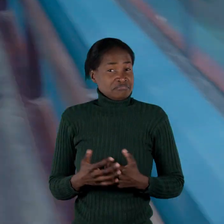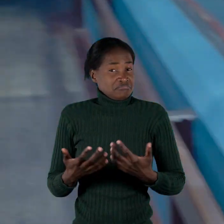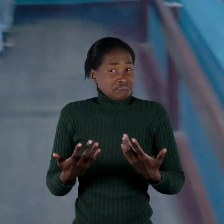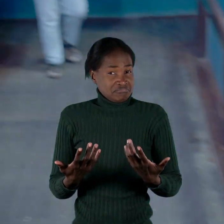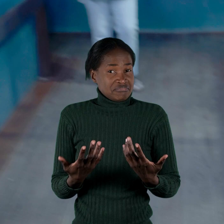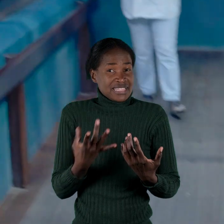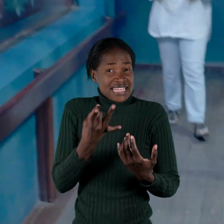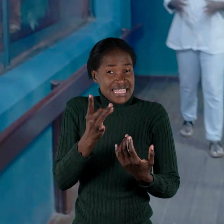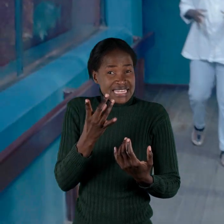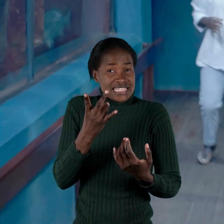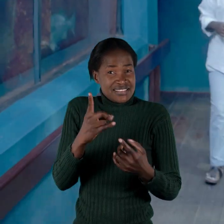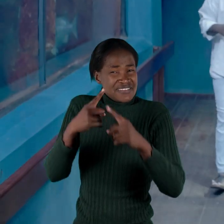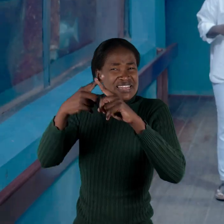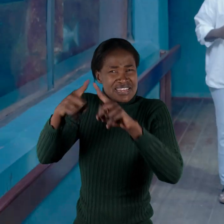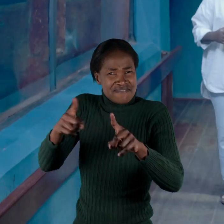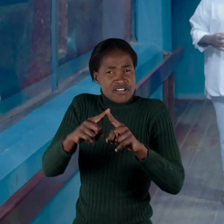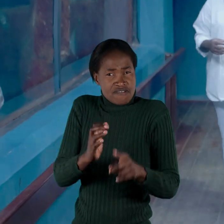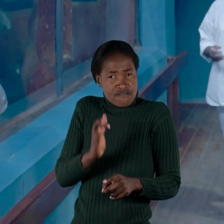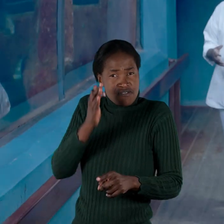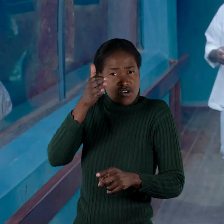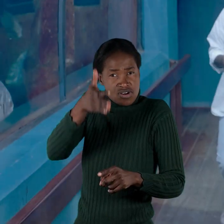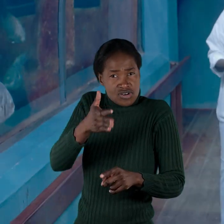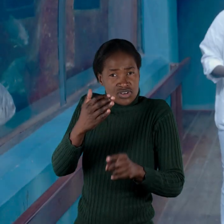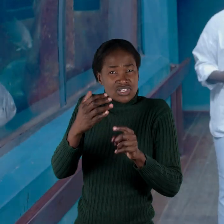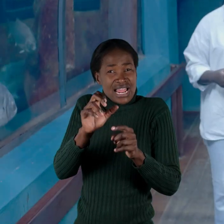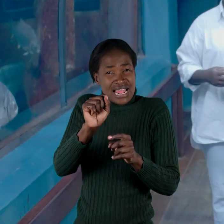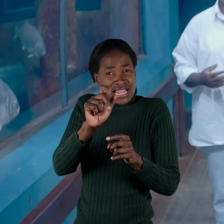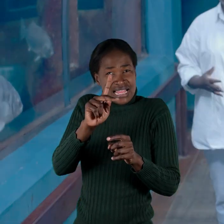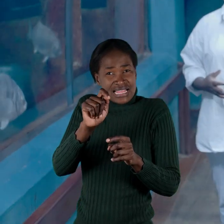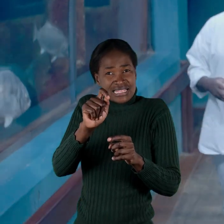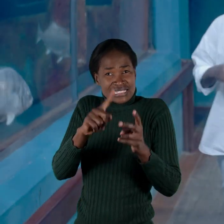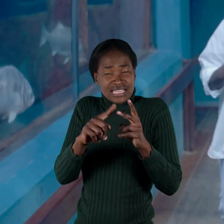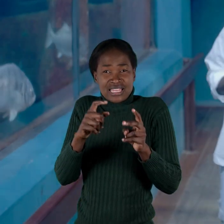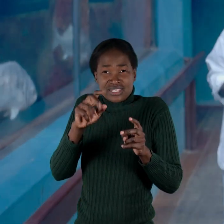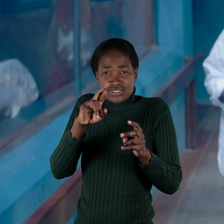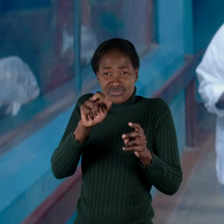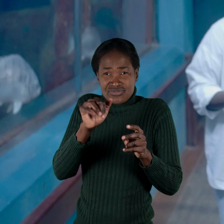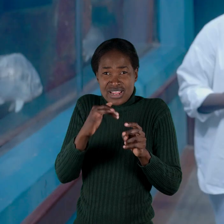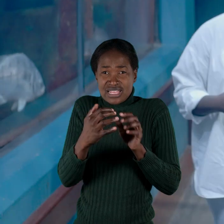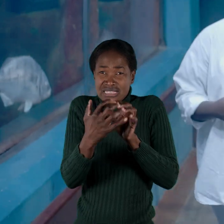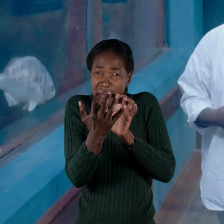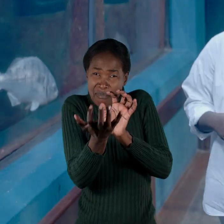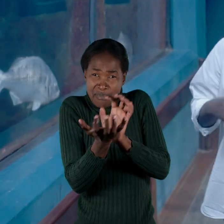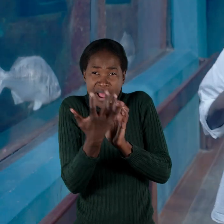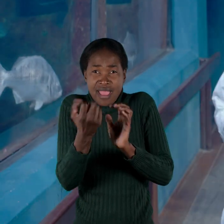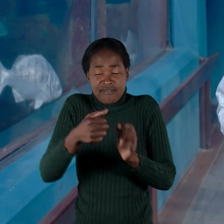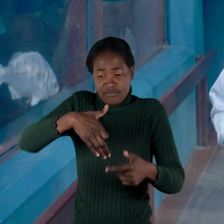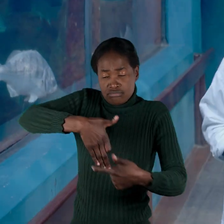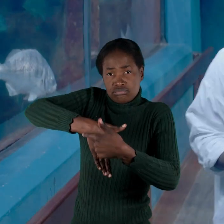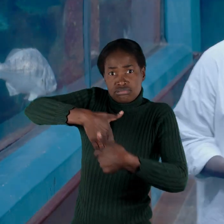There are 87 different types of sharks, skates, rays and chimeras living off the oceans of Namibia. And there may be many more that